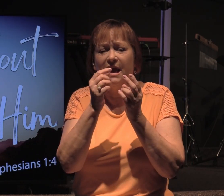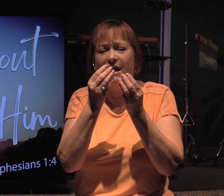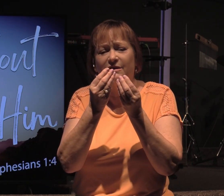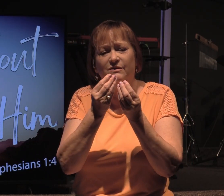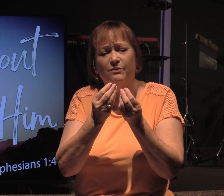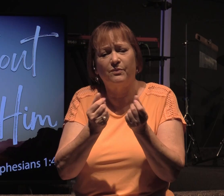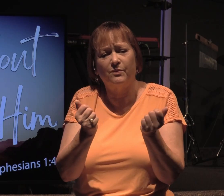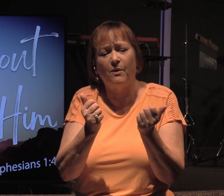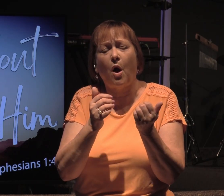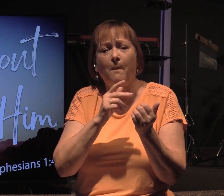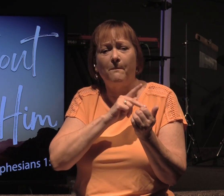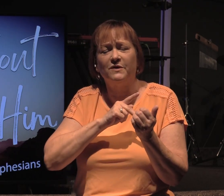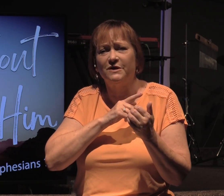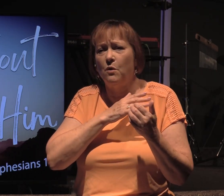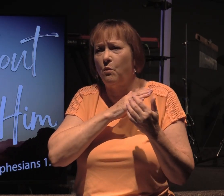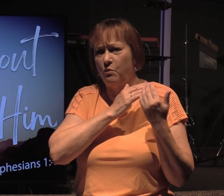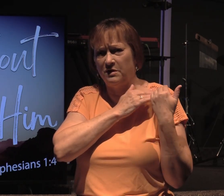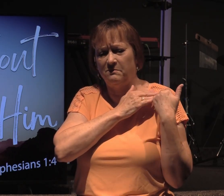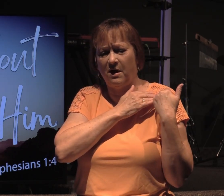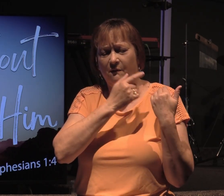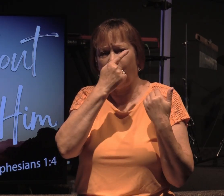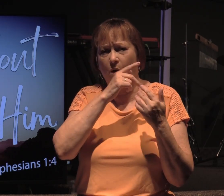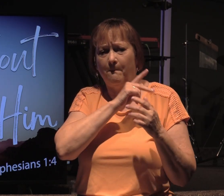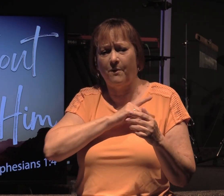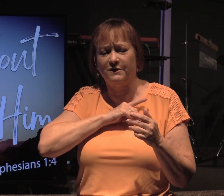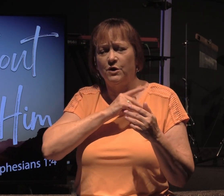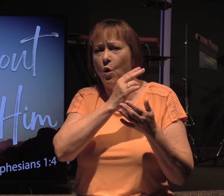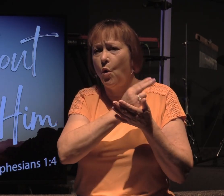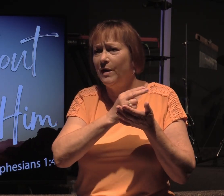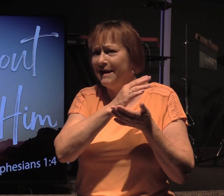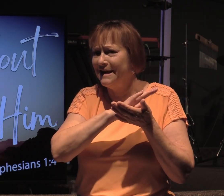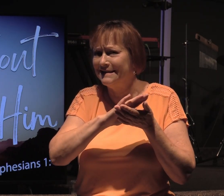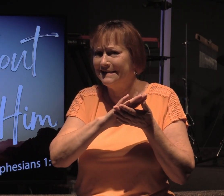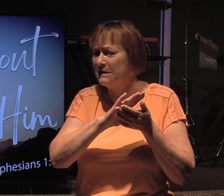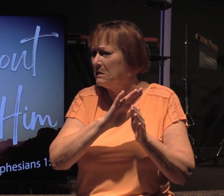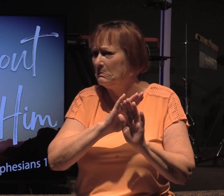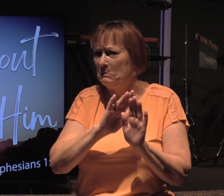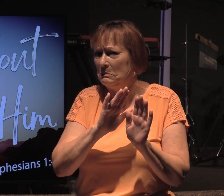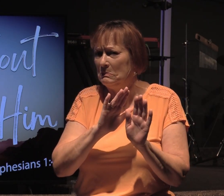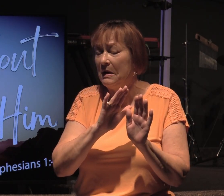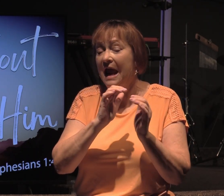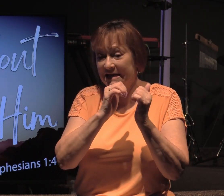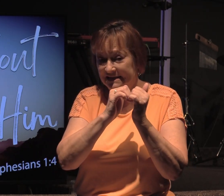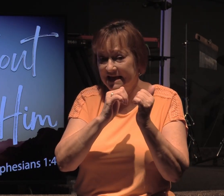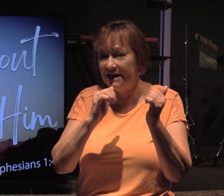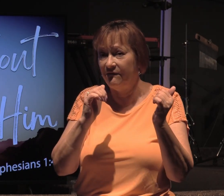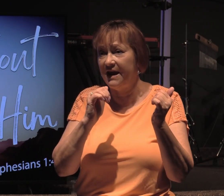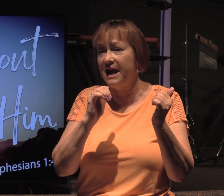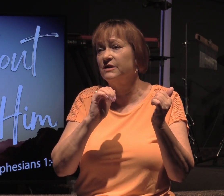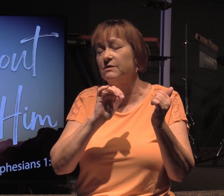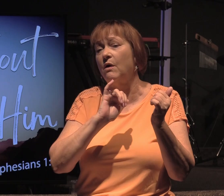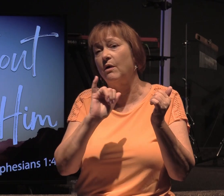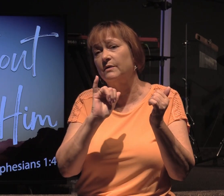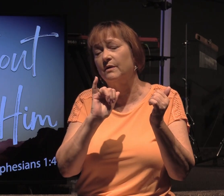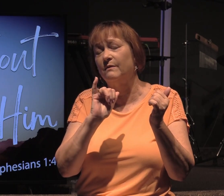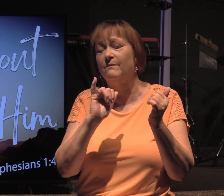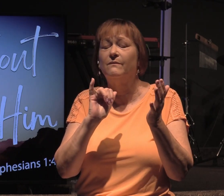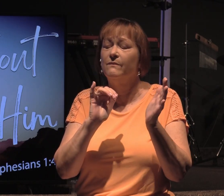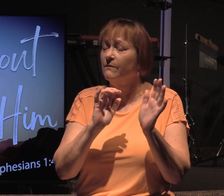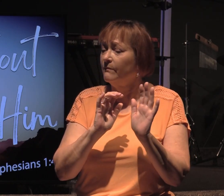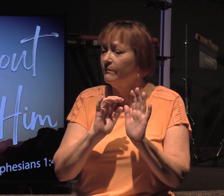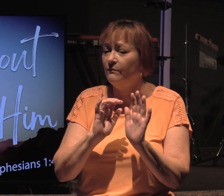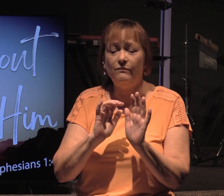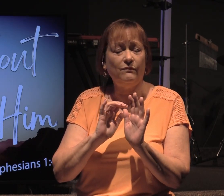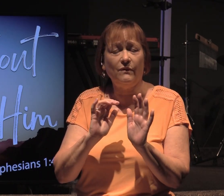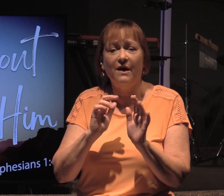personal responsibility for personal holiness and sanctification falls short